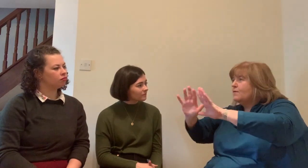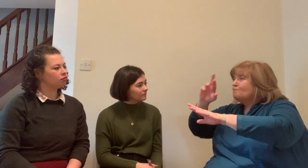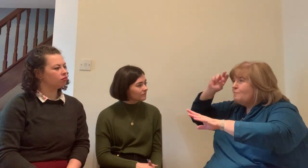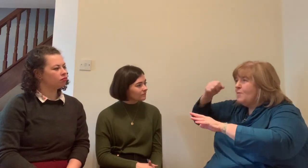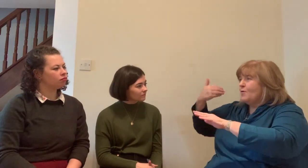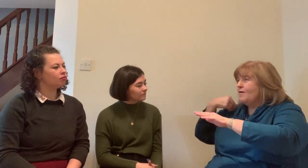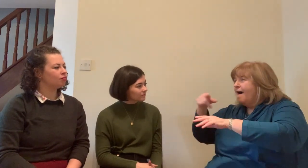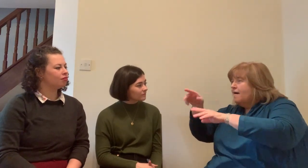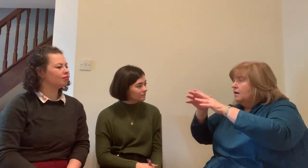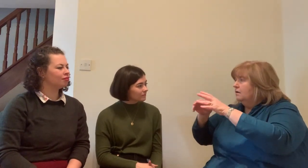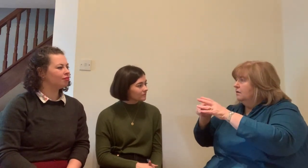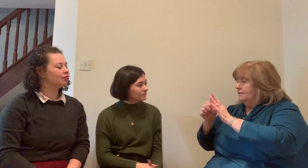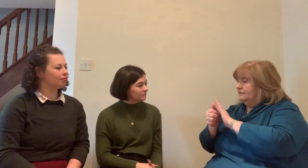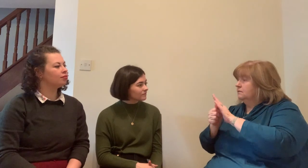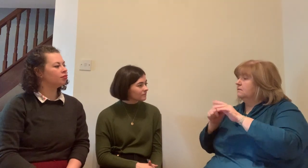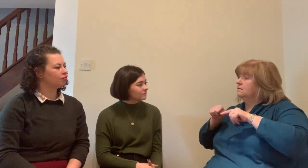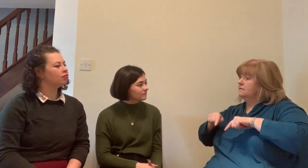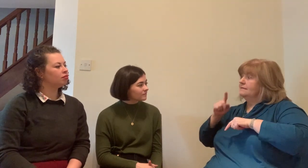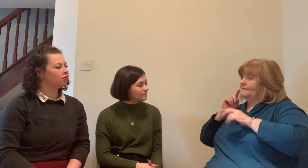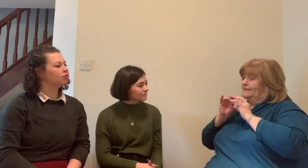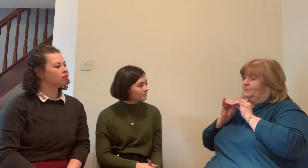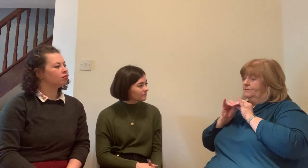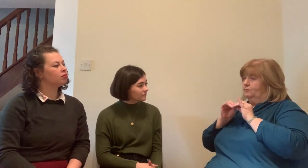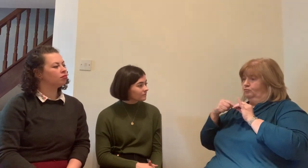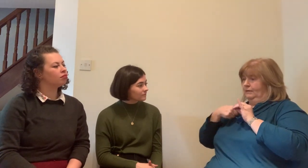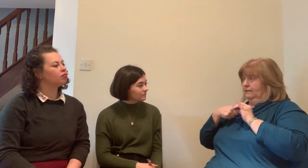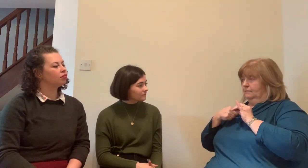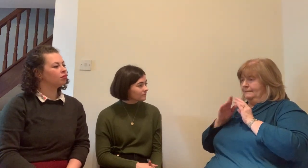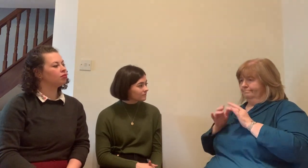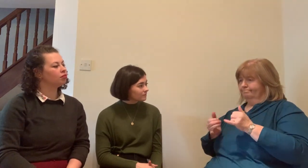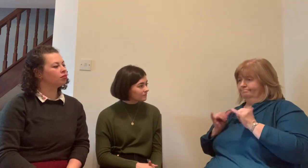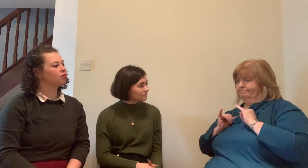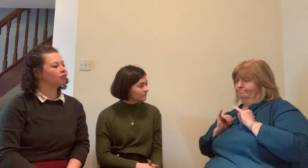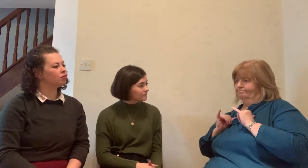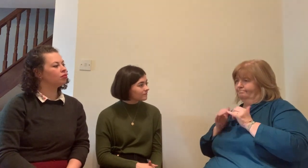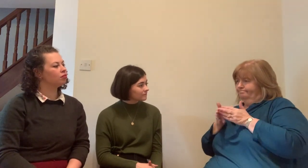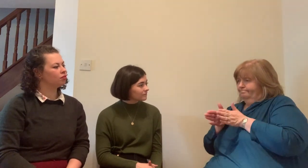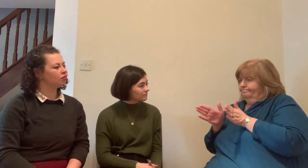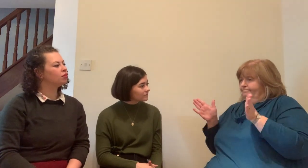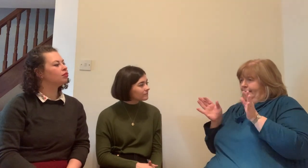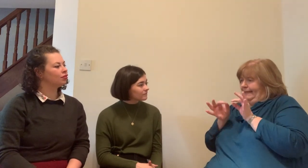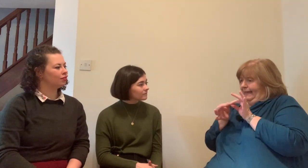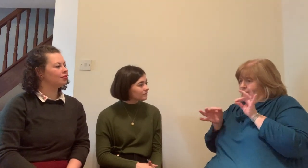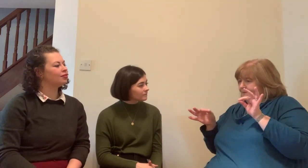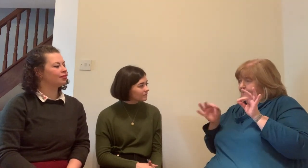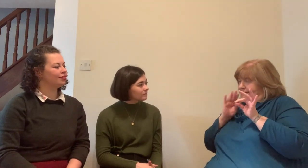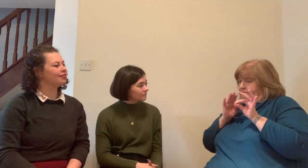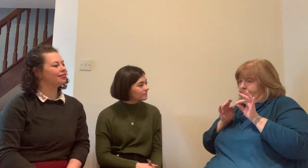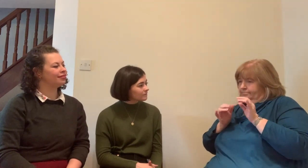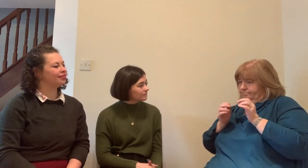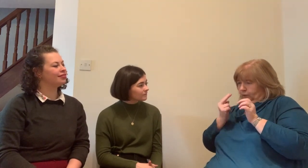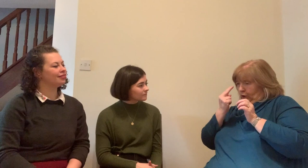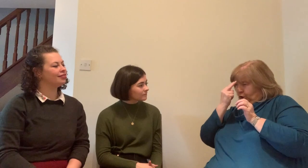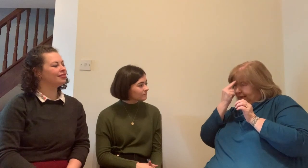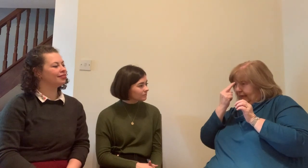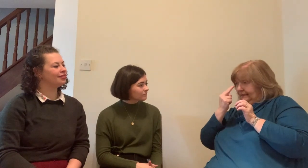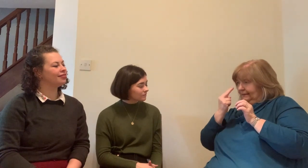lives somebody attending university or a job interview that level of understanding and the need for one interpreter works